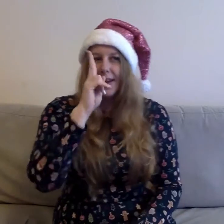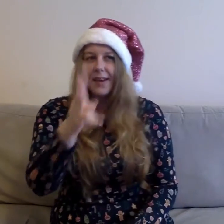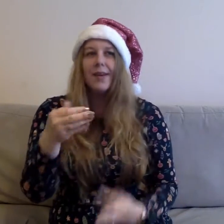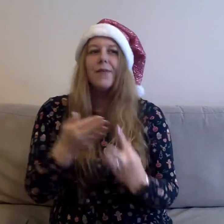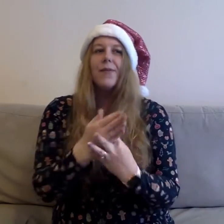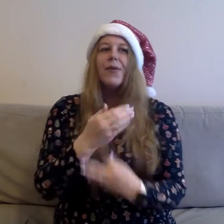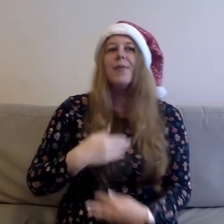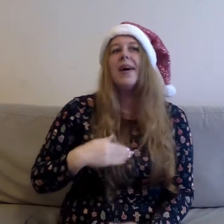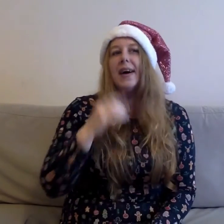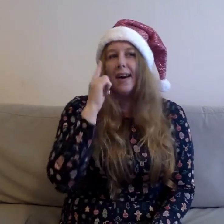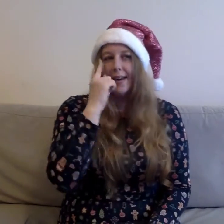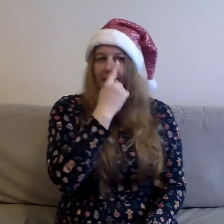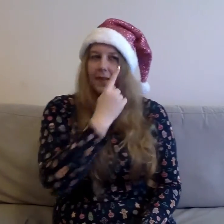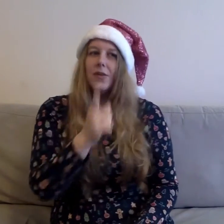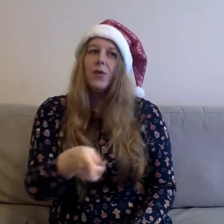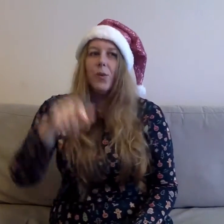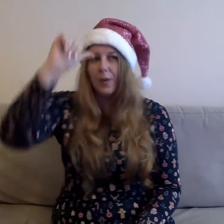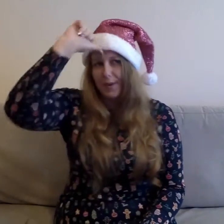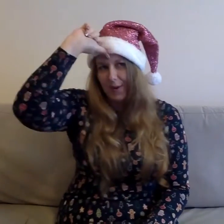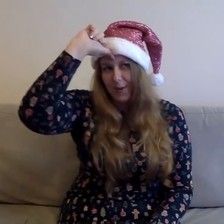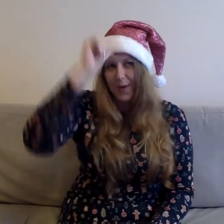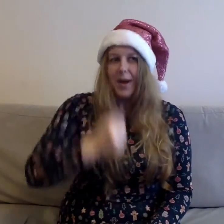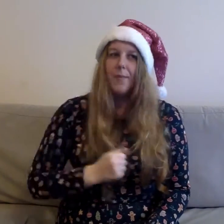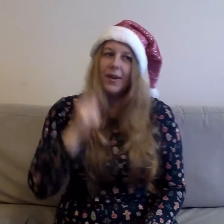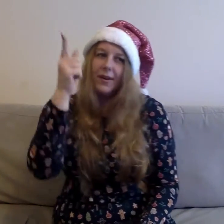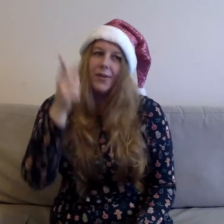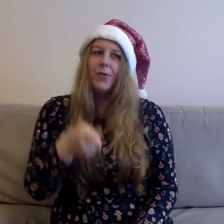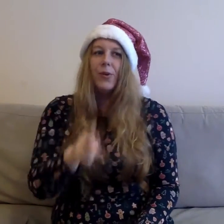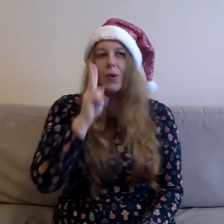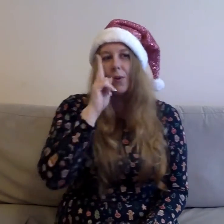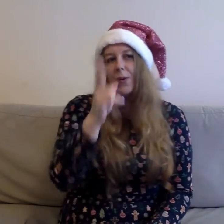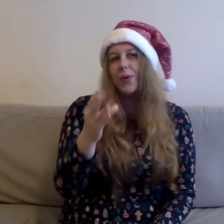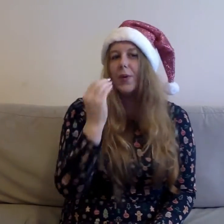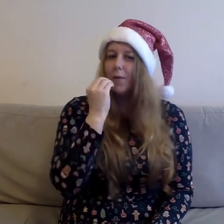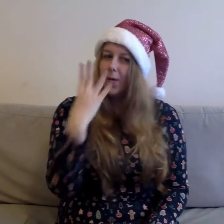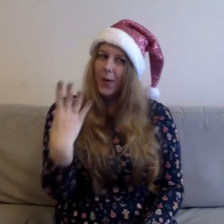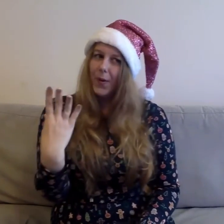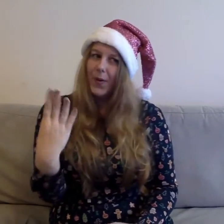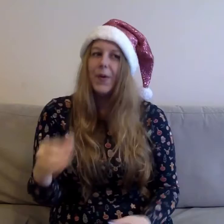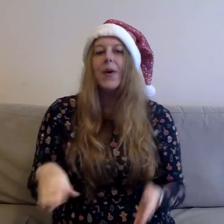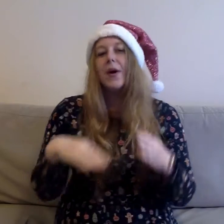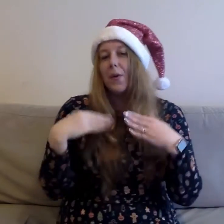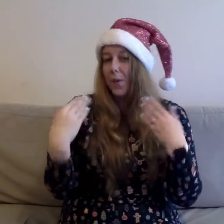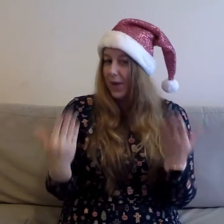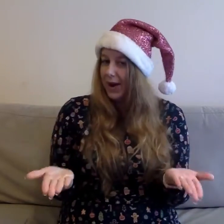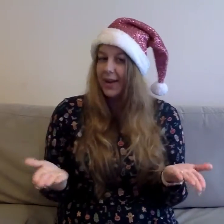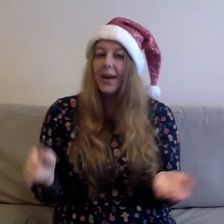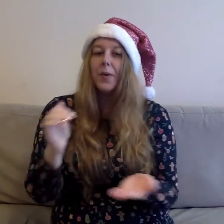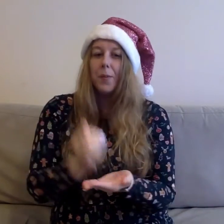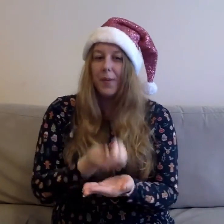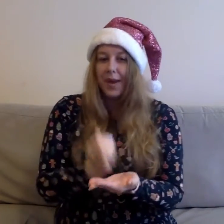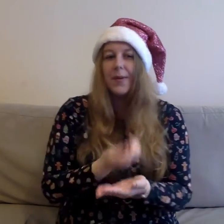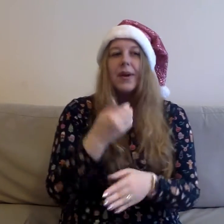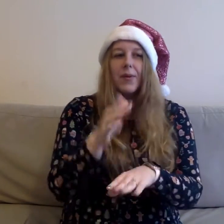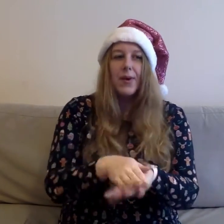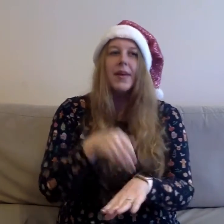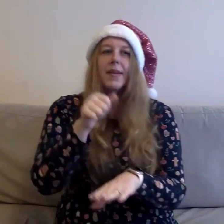it through my eyes then you would know My God you look beautiful Right now Right now Christmas